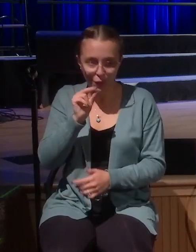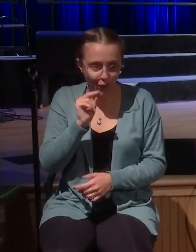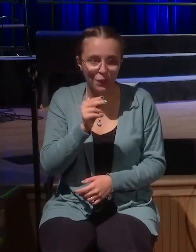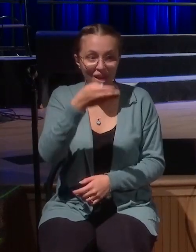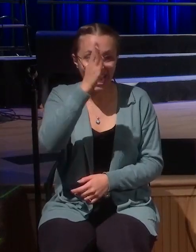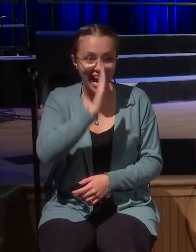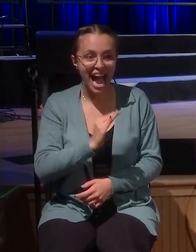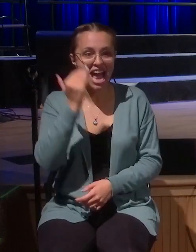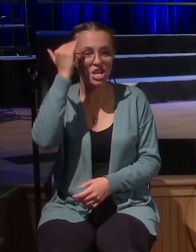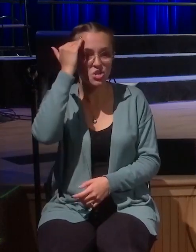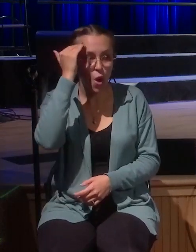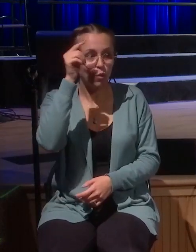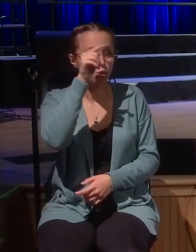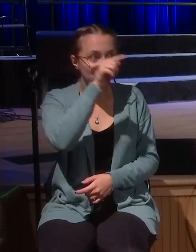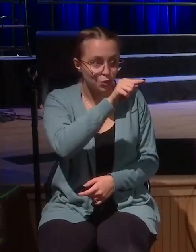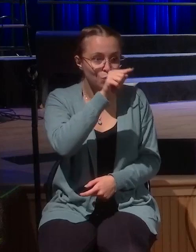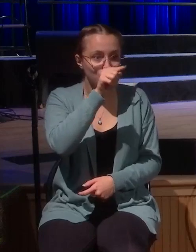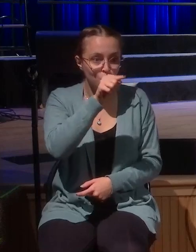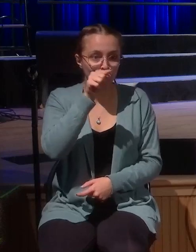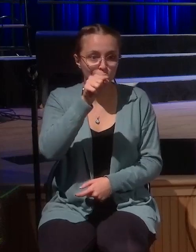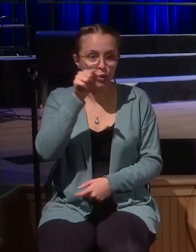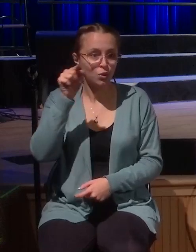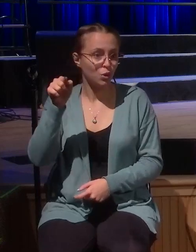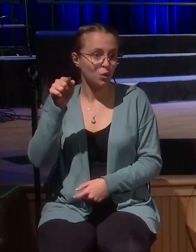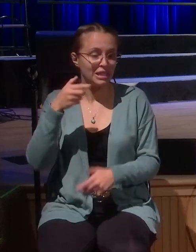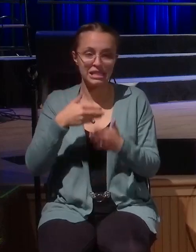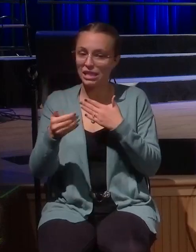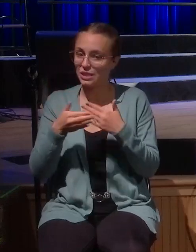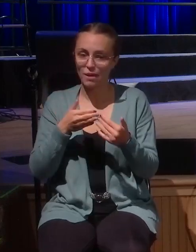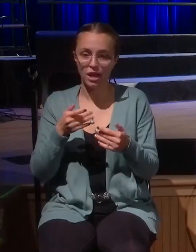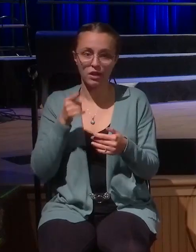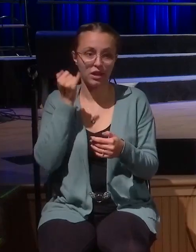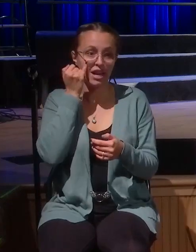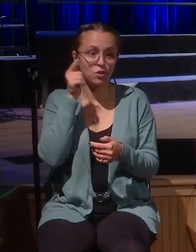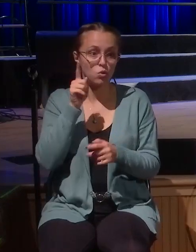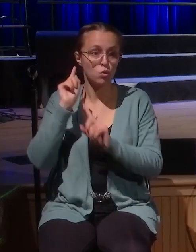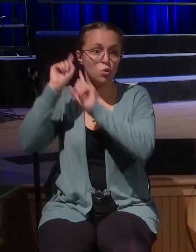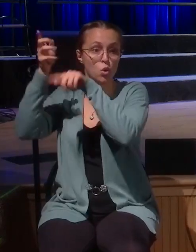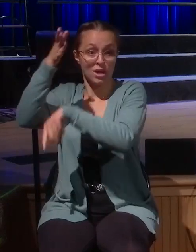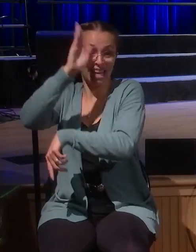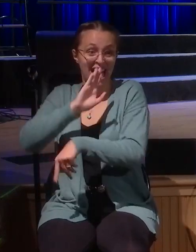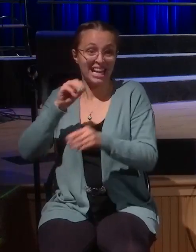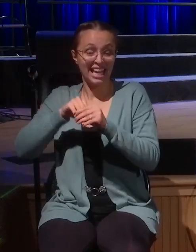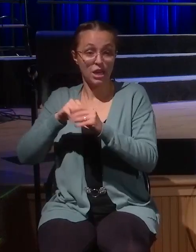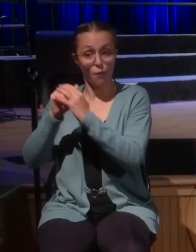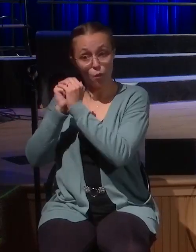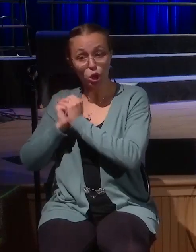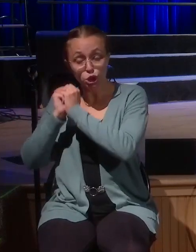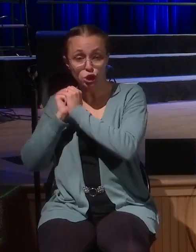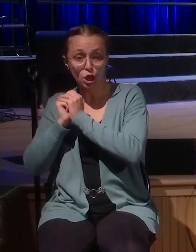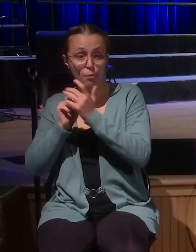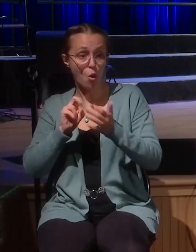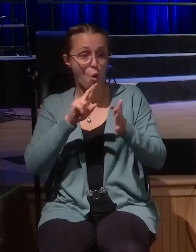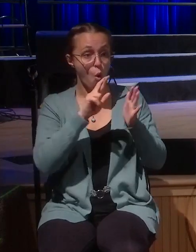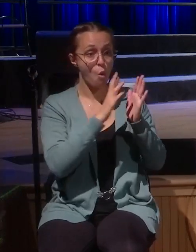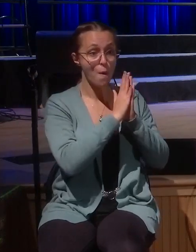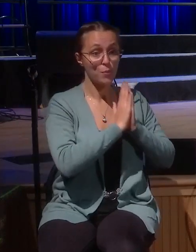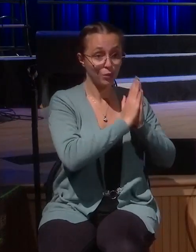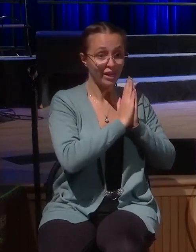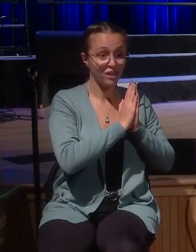when you go before him in prayer or in praise or in adoration or in worship, he knows you and he receives that from you and